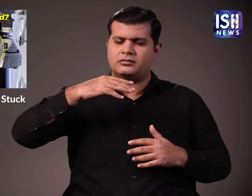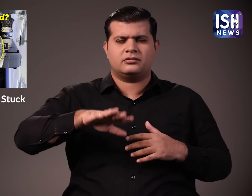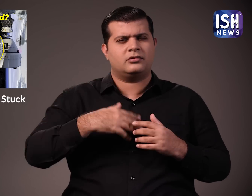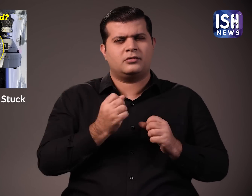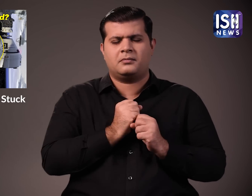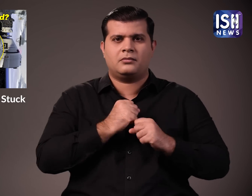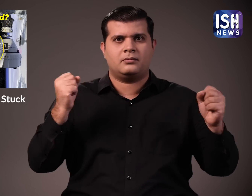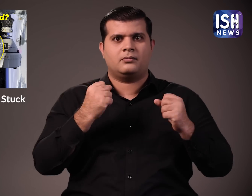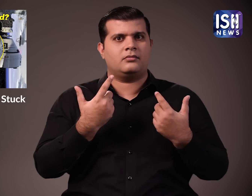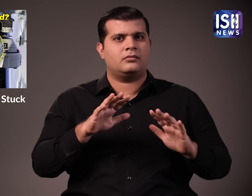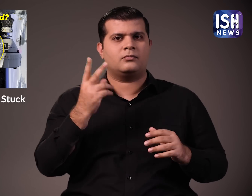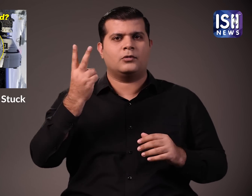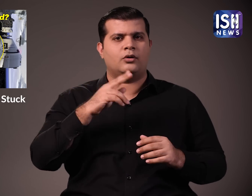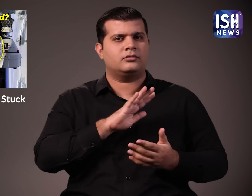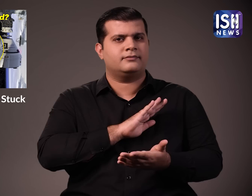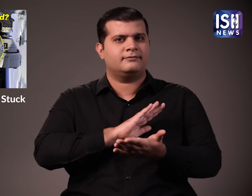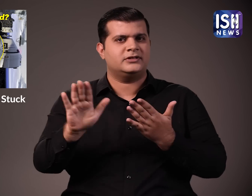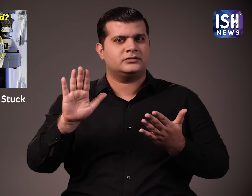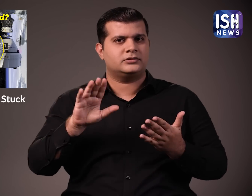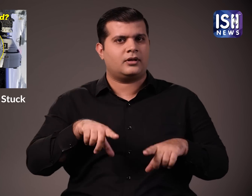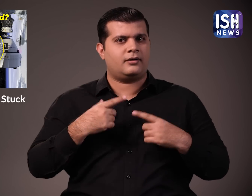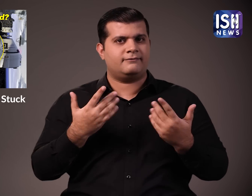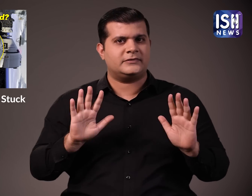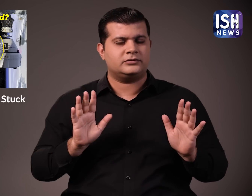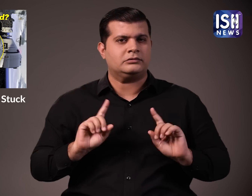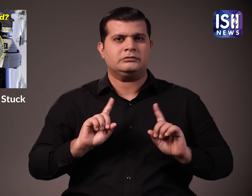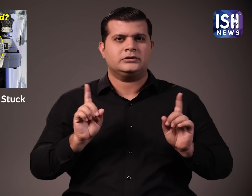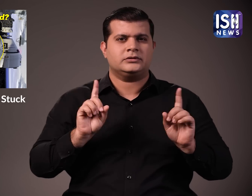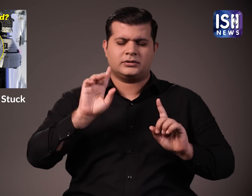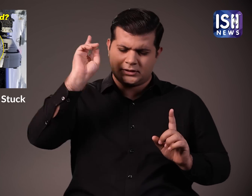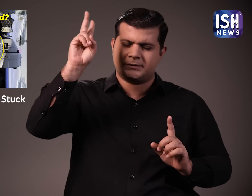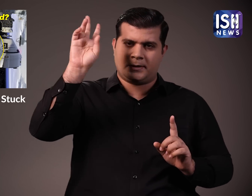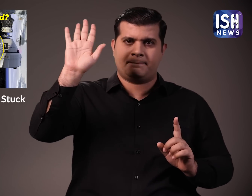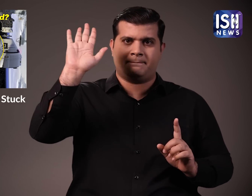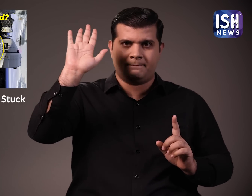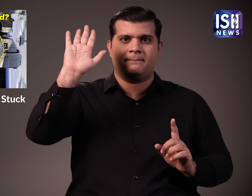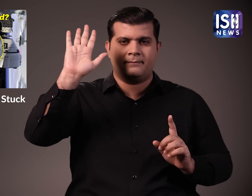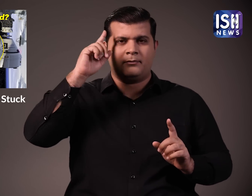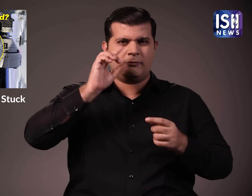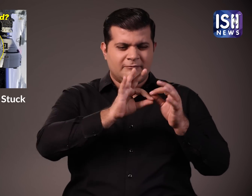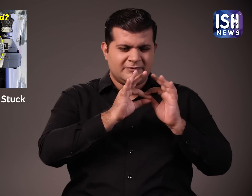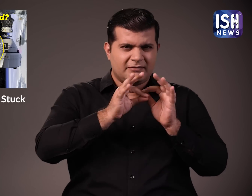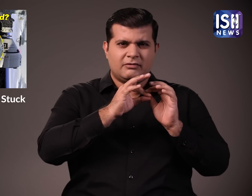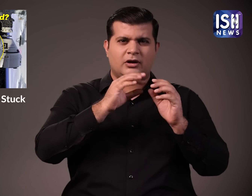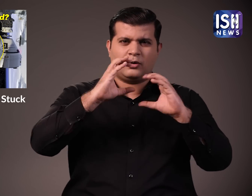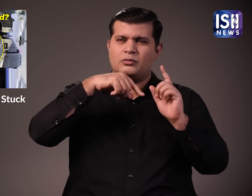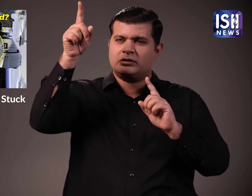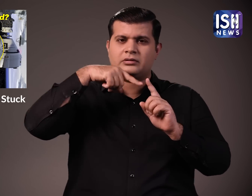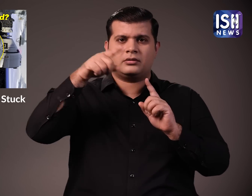But the thrusters need to work for a safe return to Earth. If this is disregarded, there can